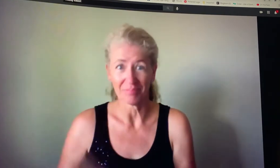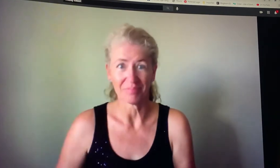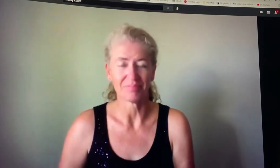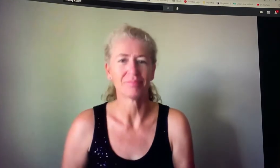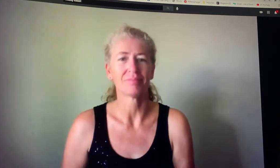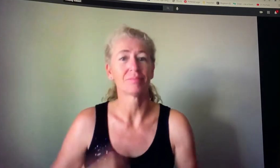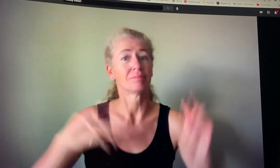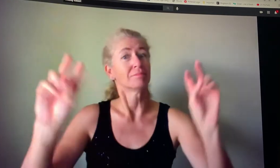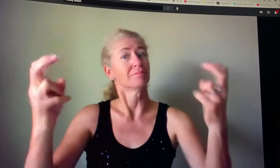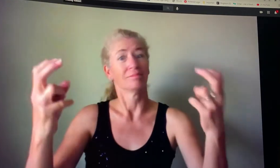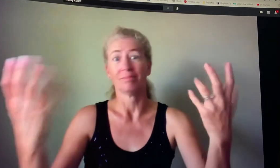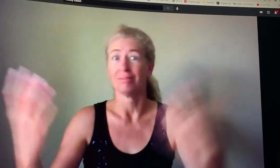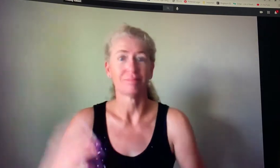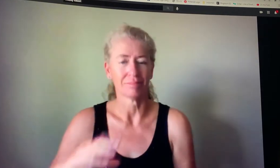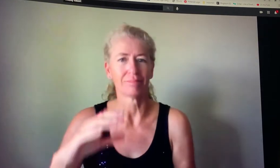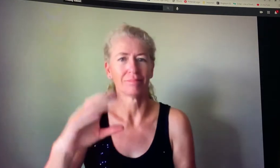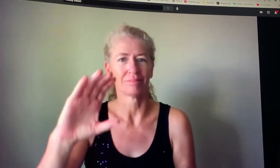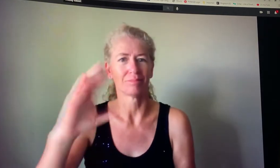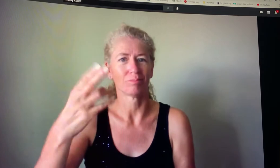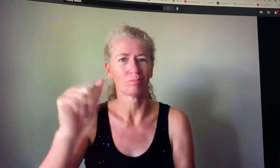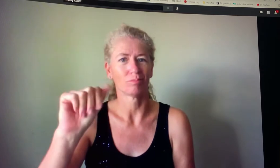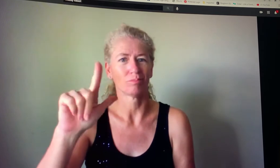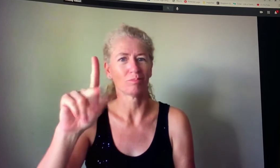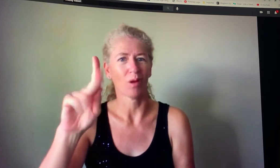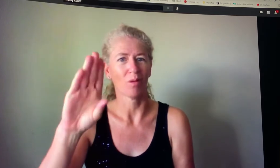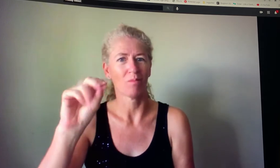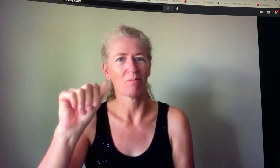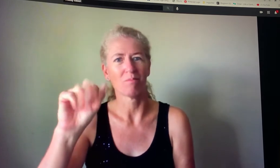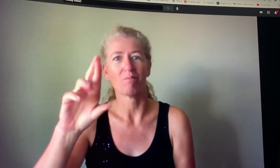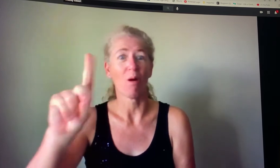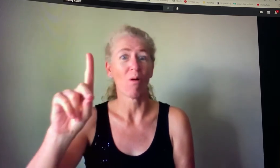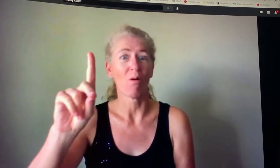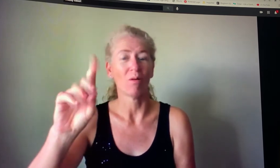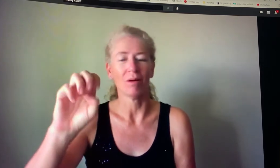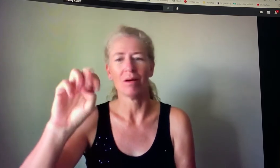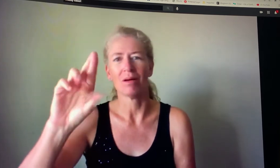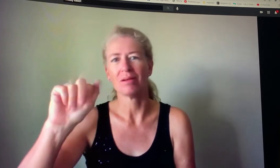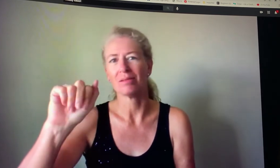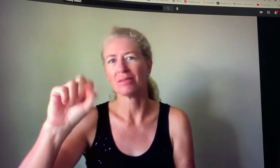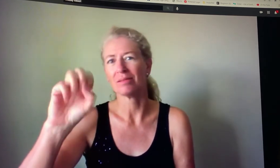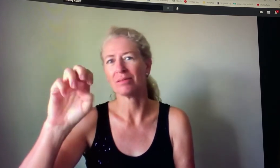hi I'm Missy Kiest the topic today is chalkboard eraser